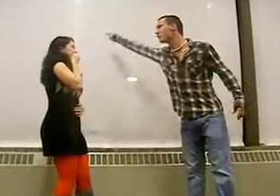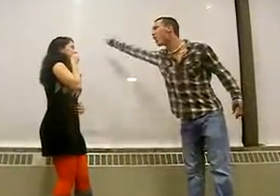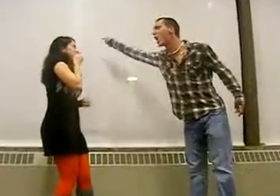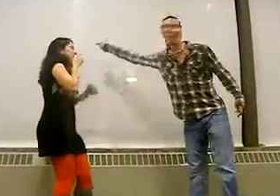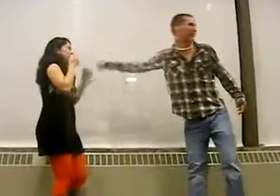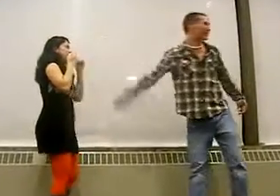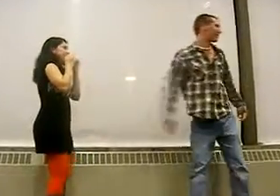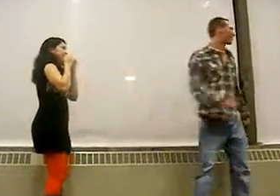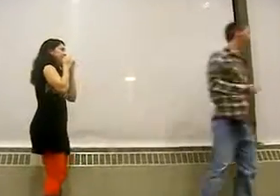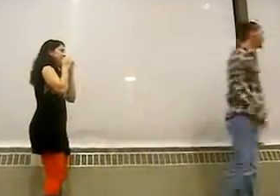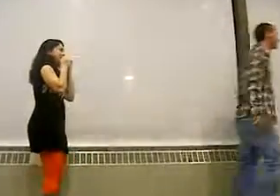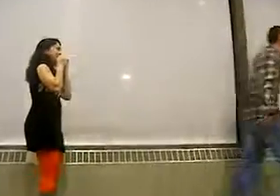to work!